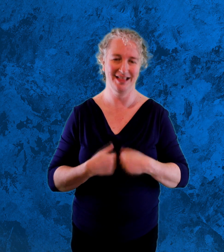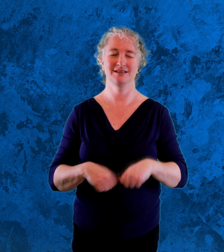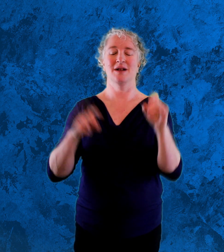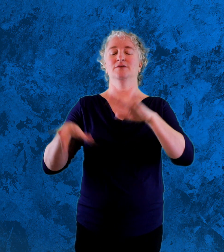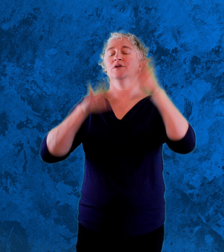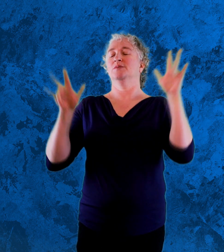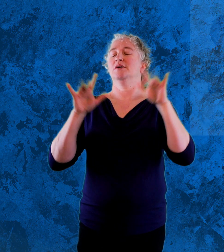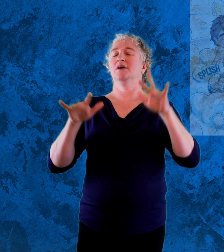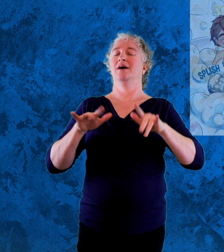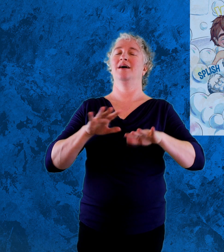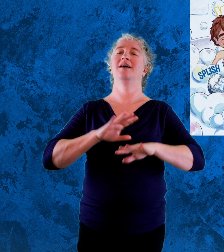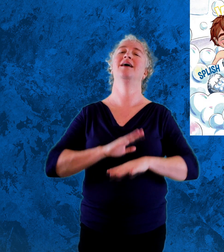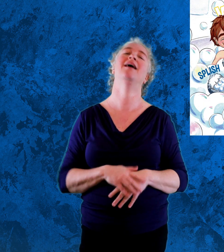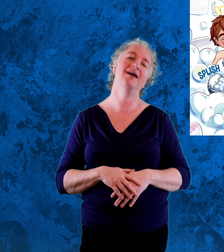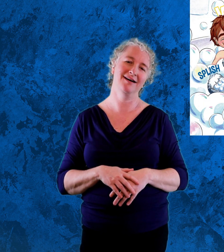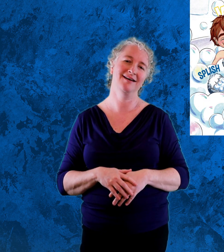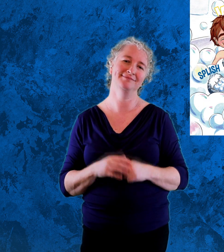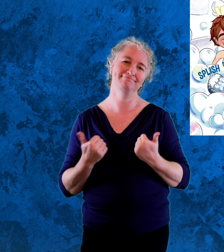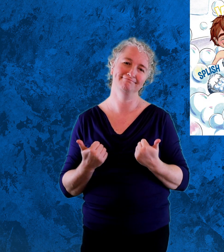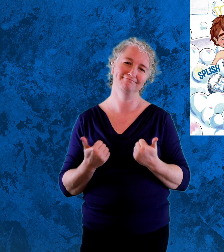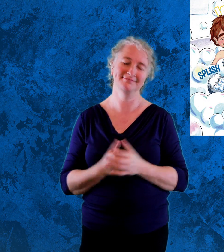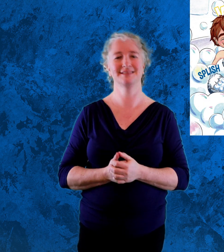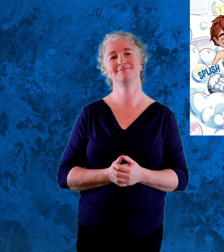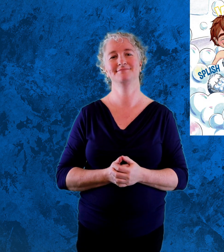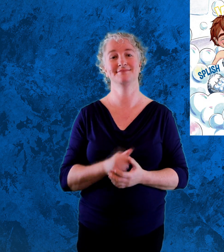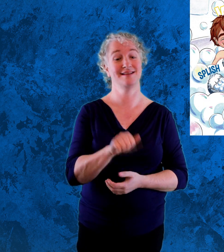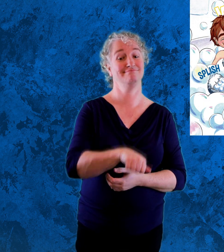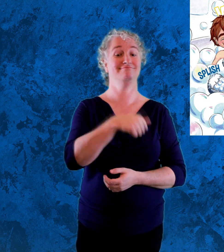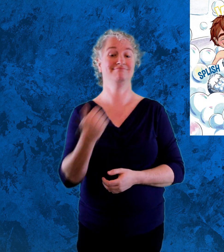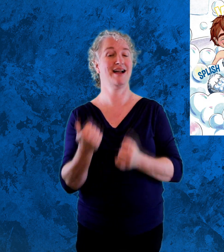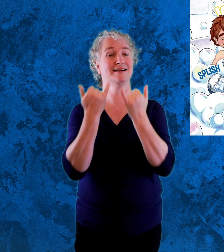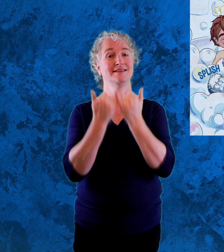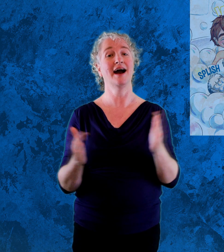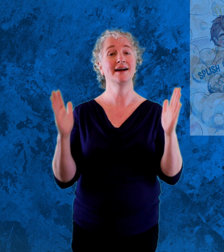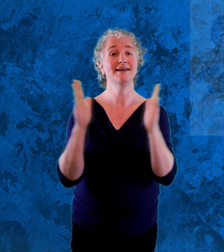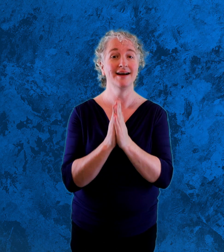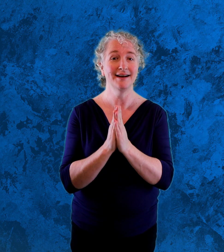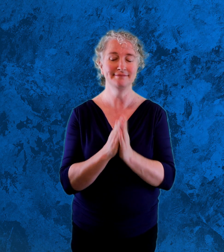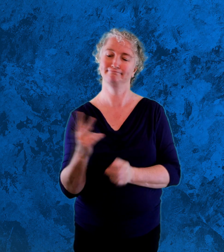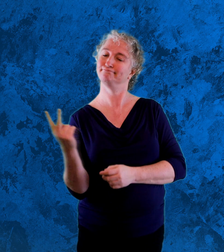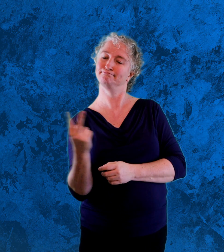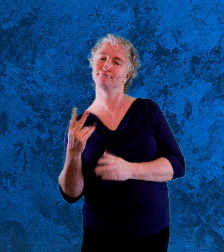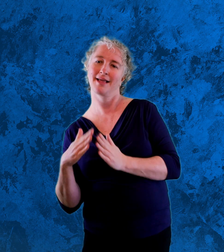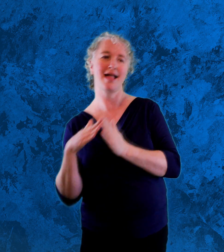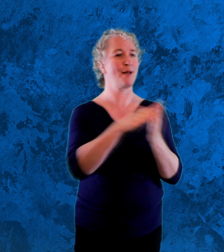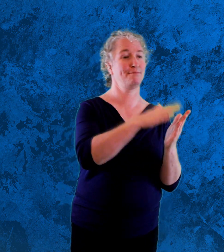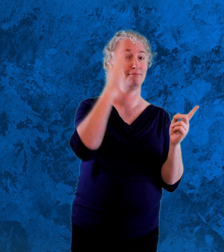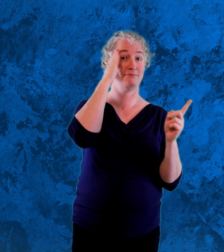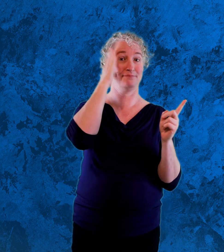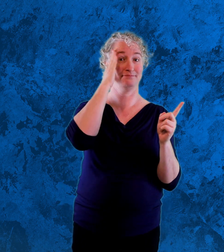bath. Whoosh! Splish! Splash! Mmmmm. On Sunday, Ben